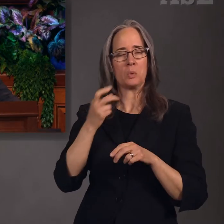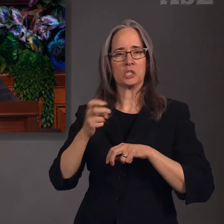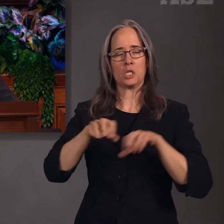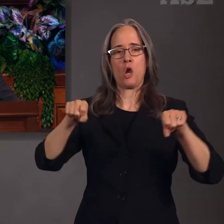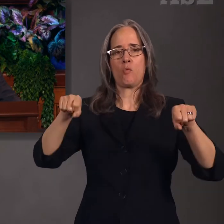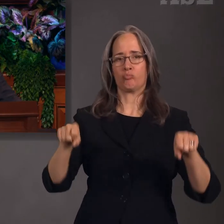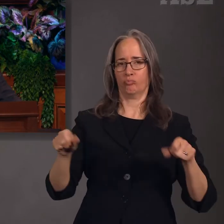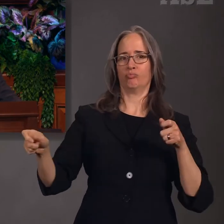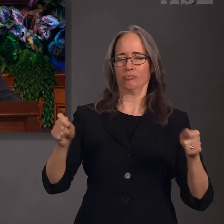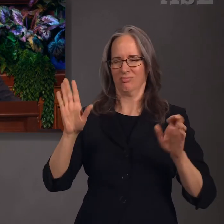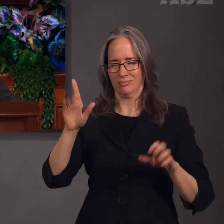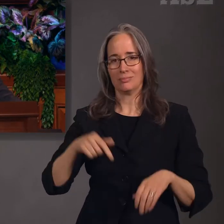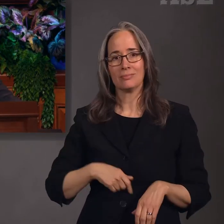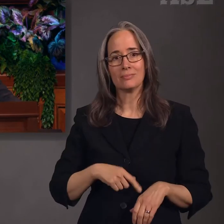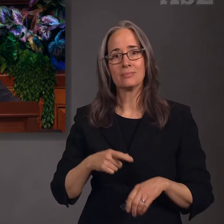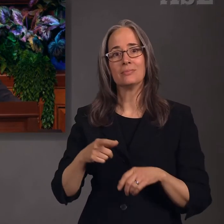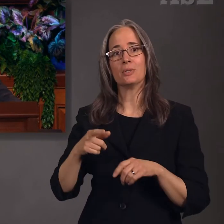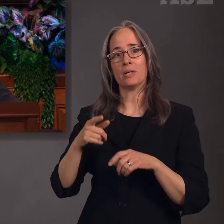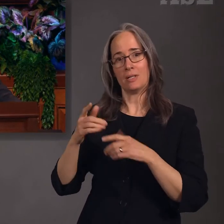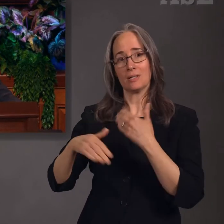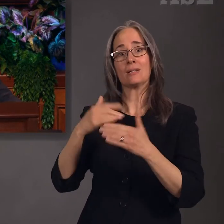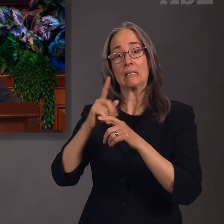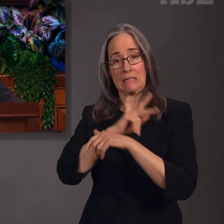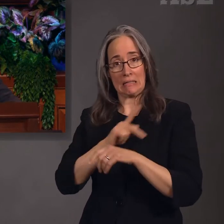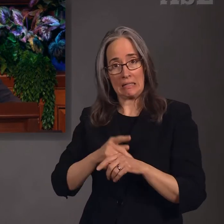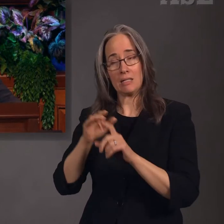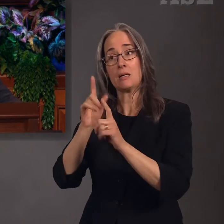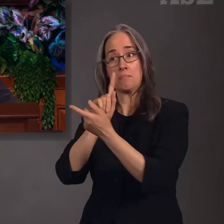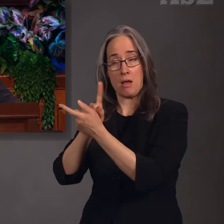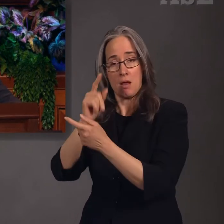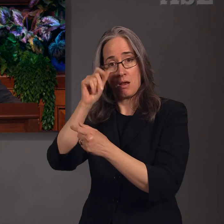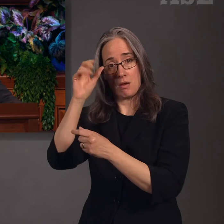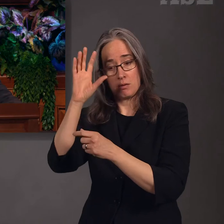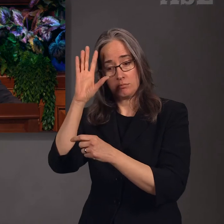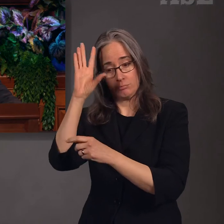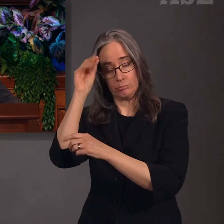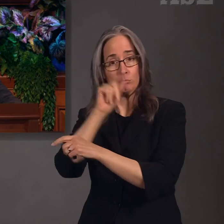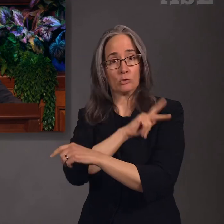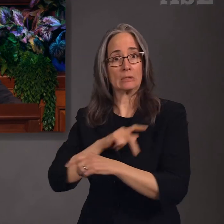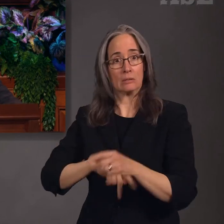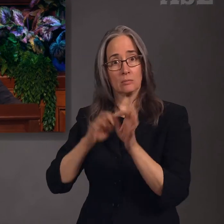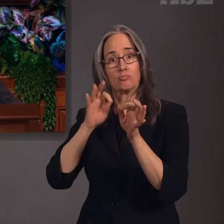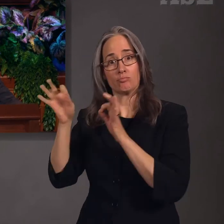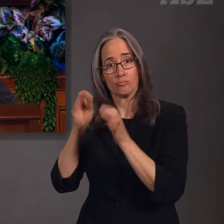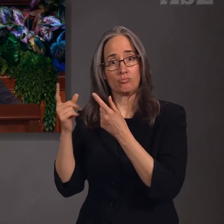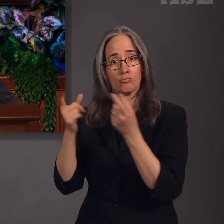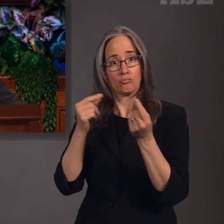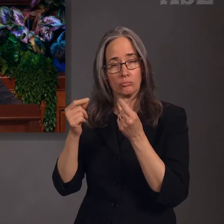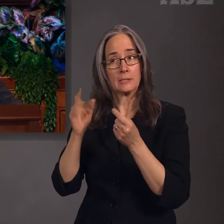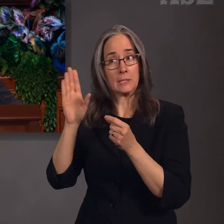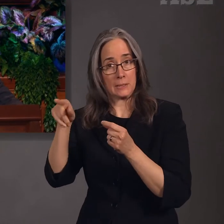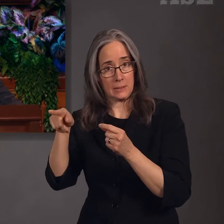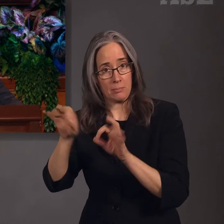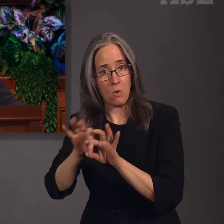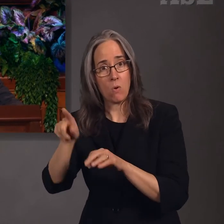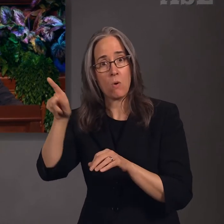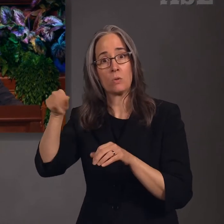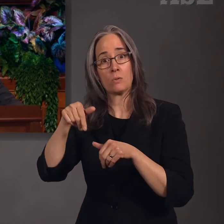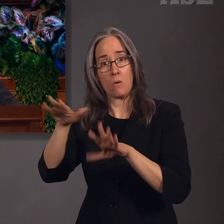agreed the prince would go to a different town and gain experiences. He would face challenges as well as enjoy